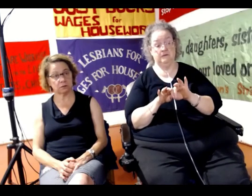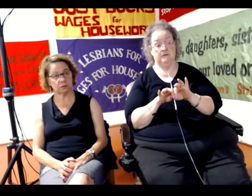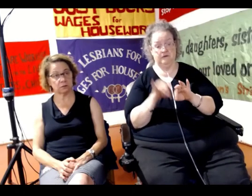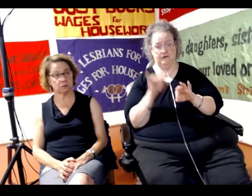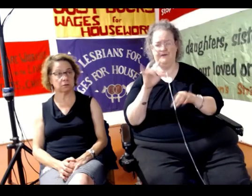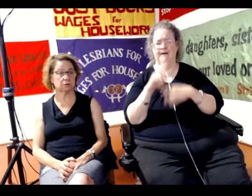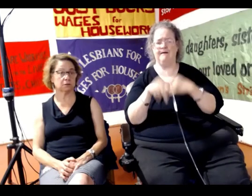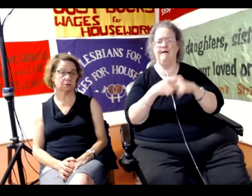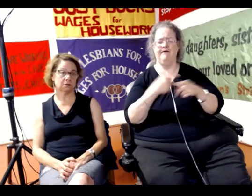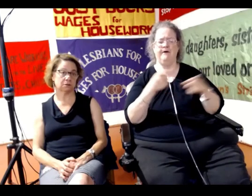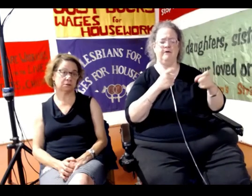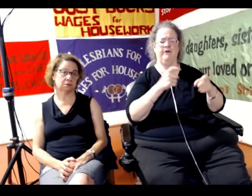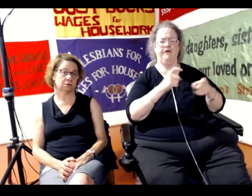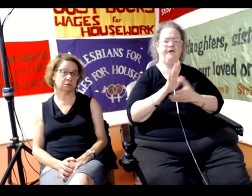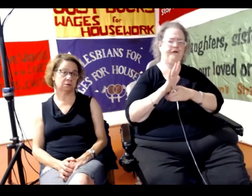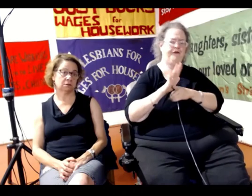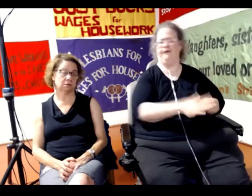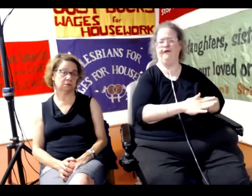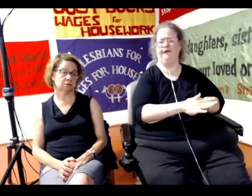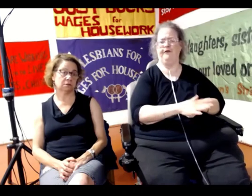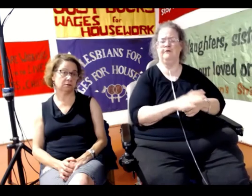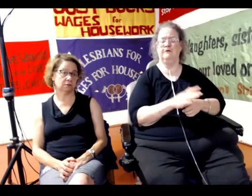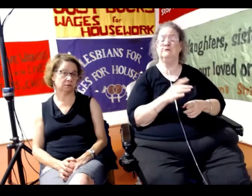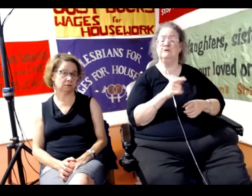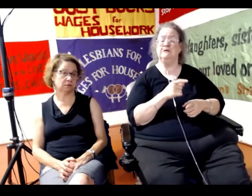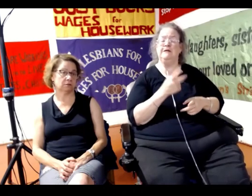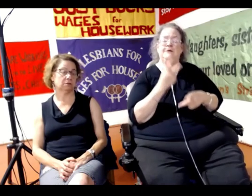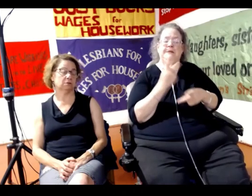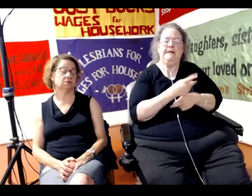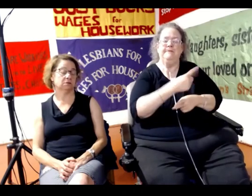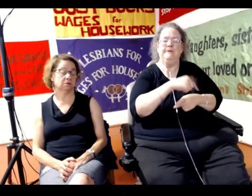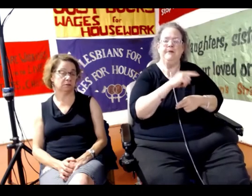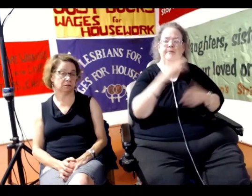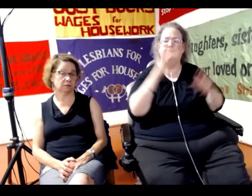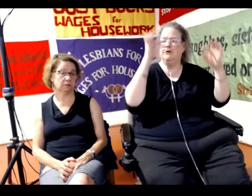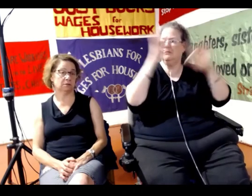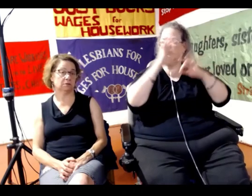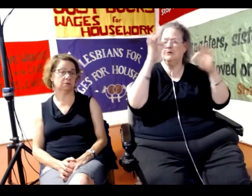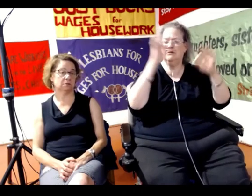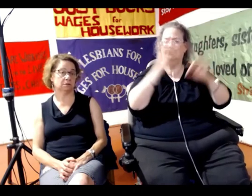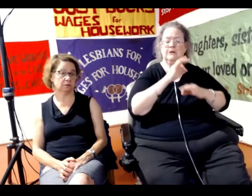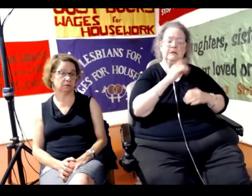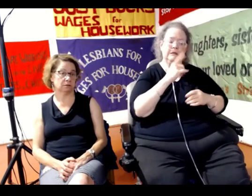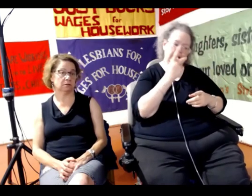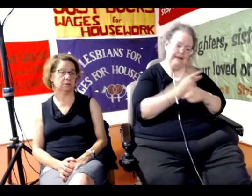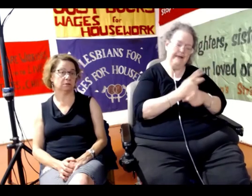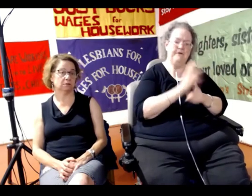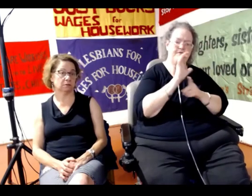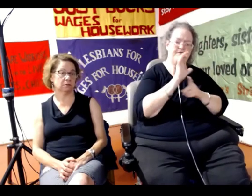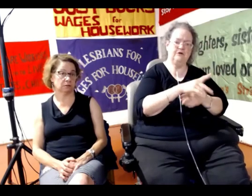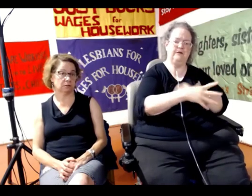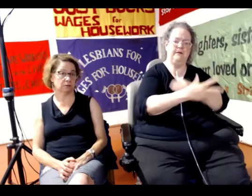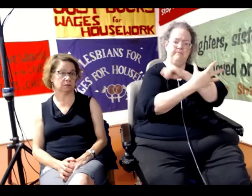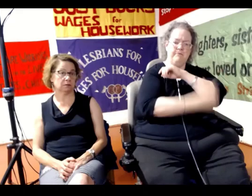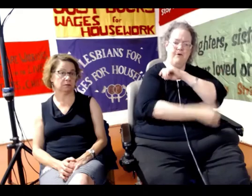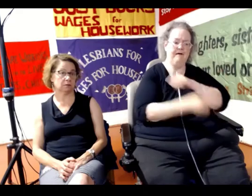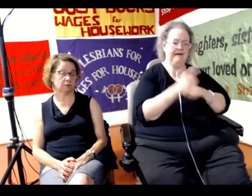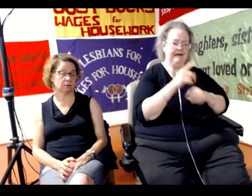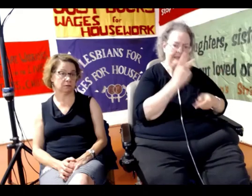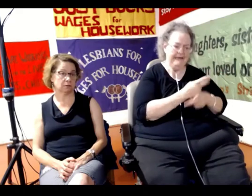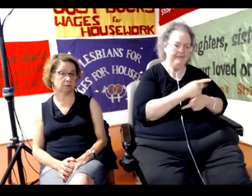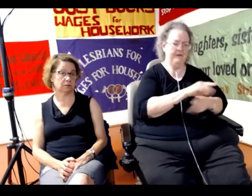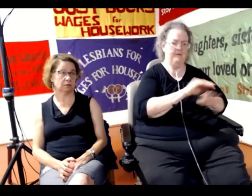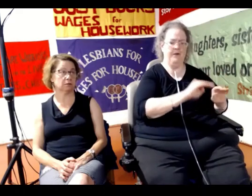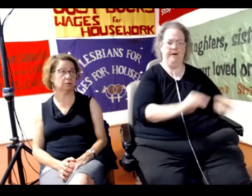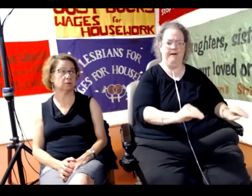thing. So, the idea is to keep them all ignorant. Keep the masses. Keep the poor ignorant. Keep them like a frog under the coconut